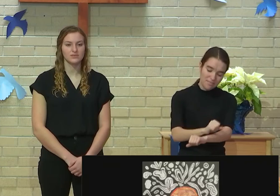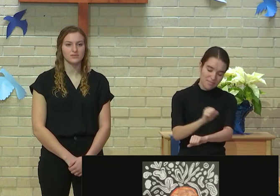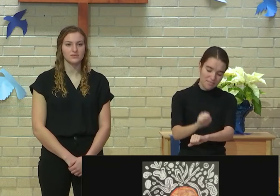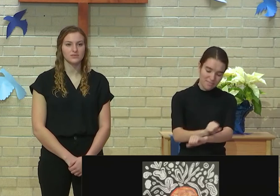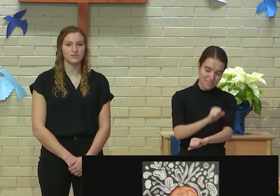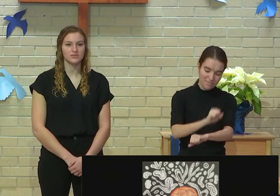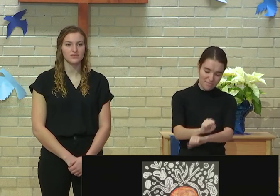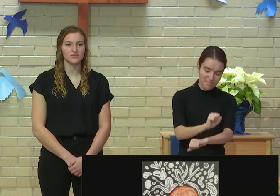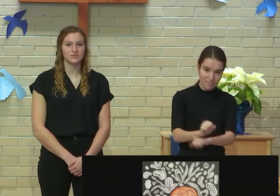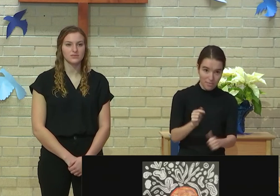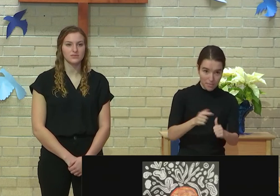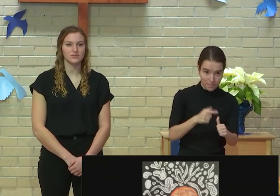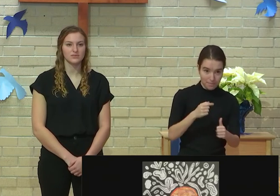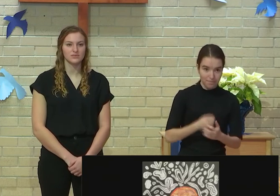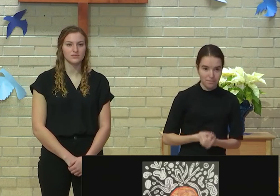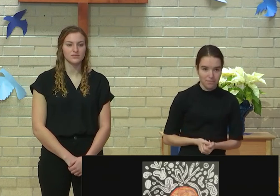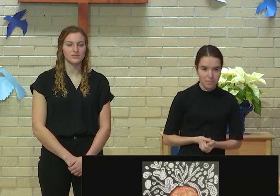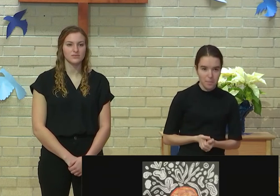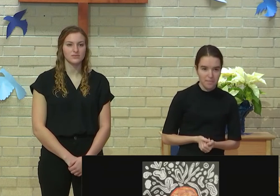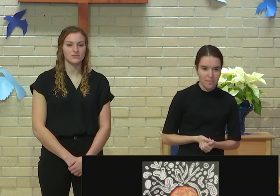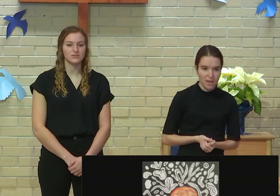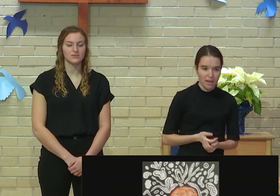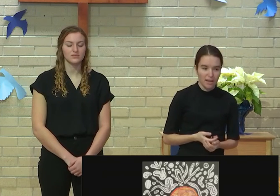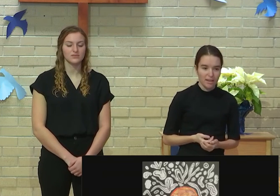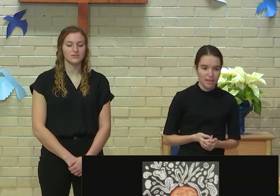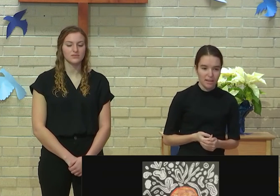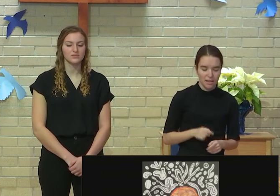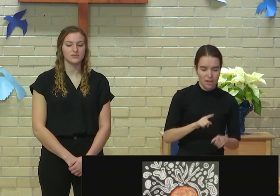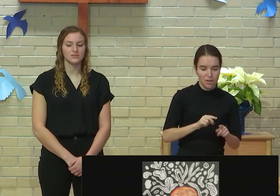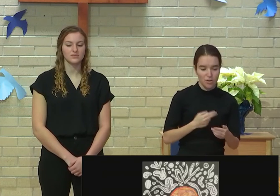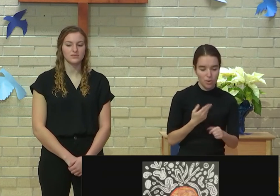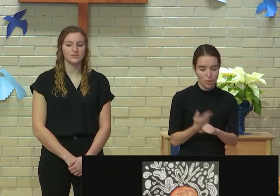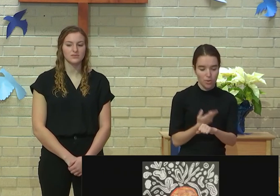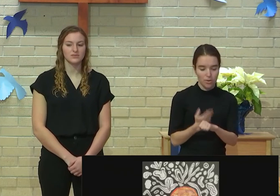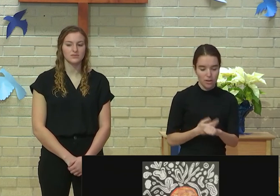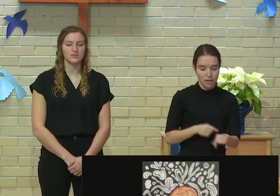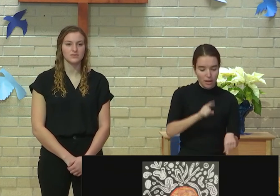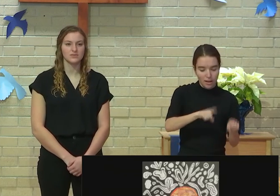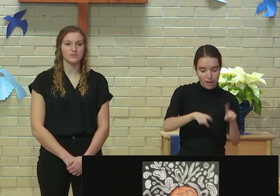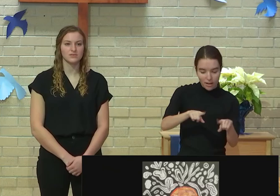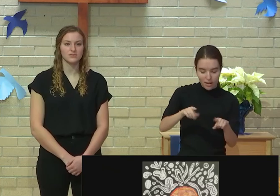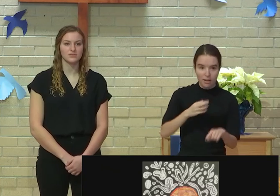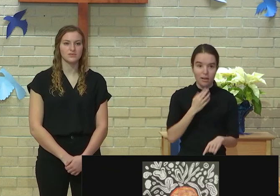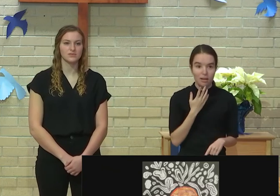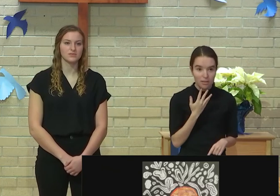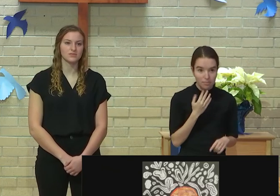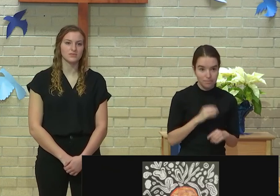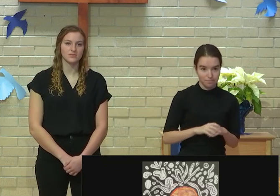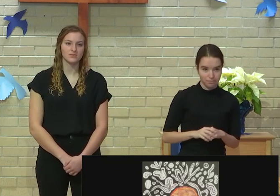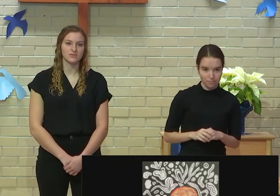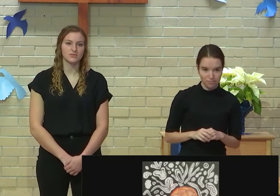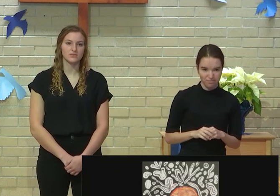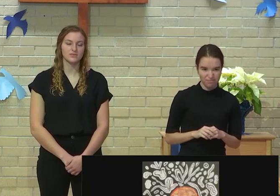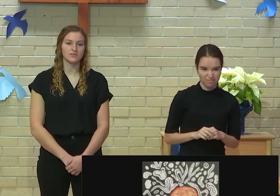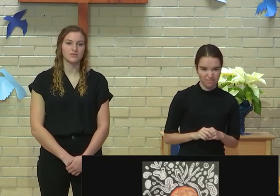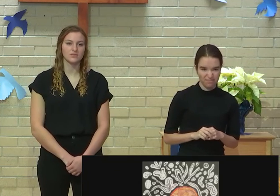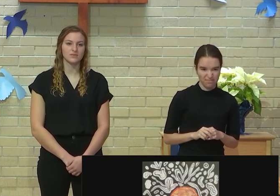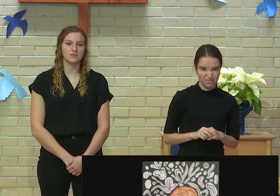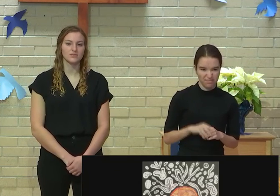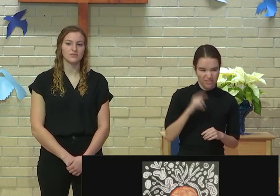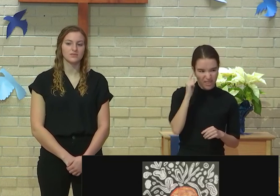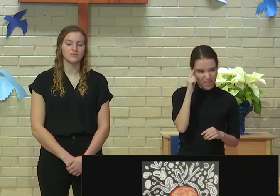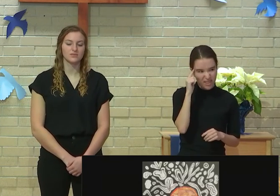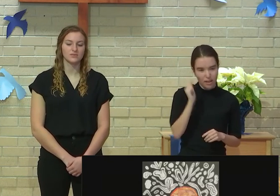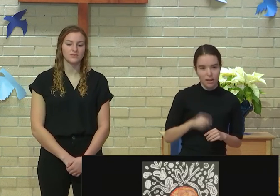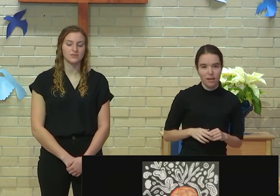use just skin for skin tones and just hair for hair. So I got a little creative. There's a lot of, I think there's like some